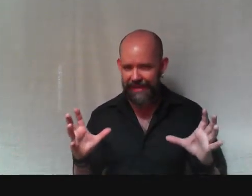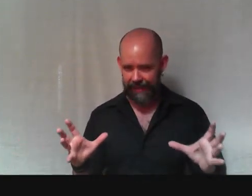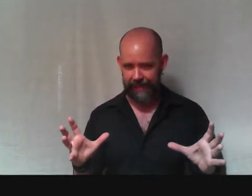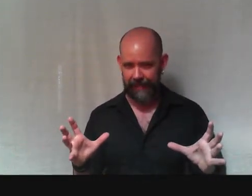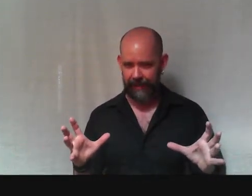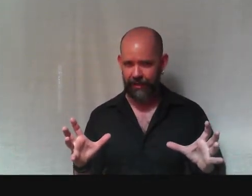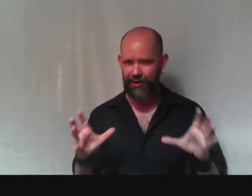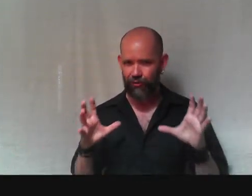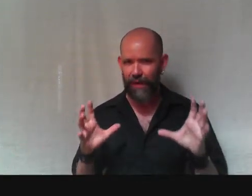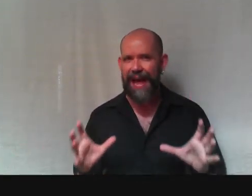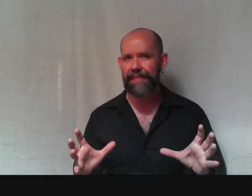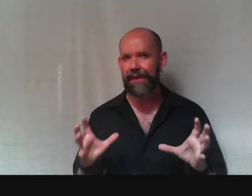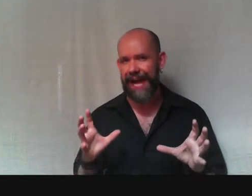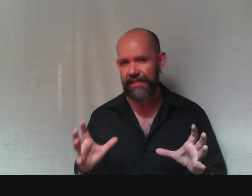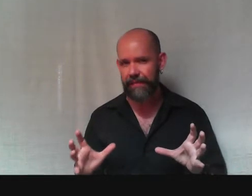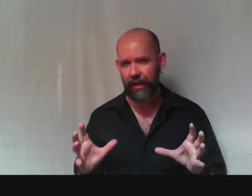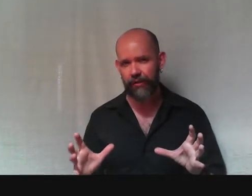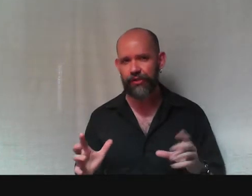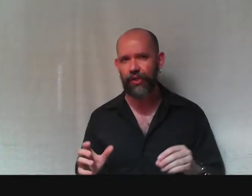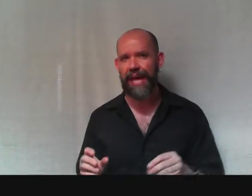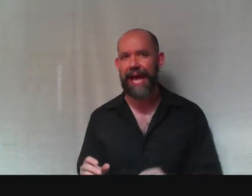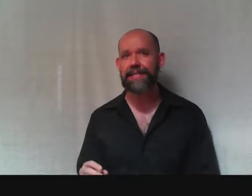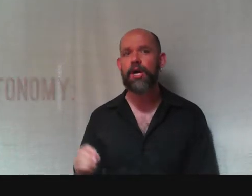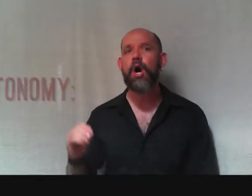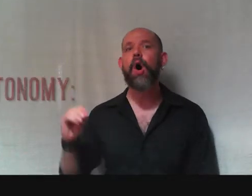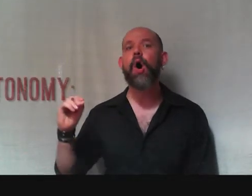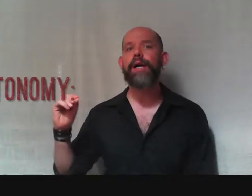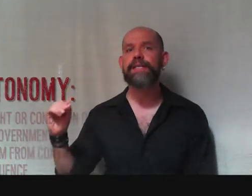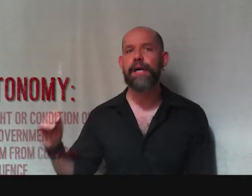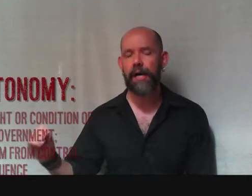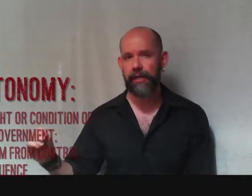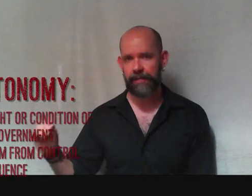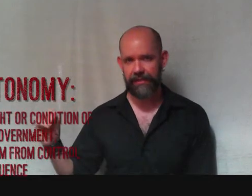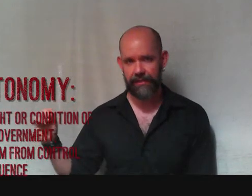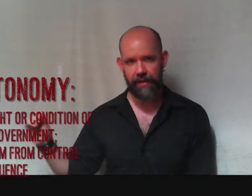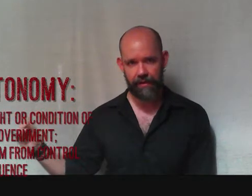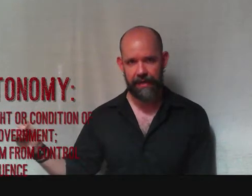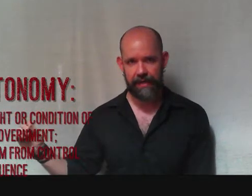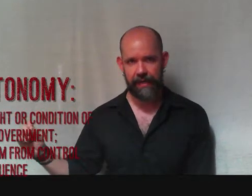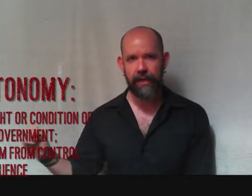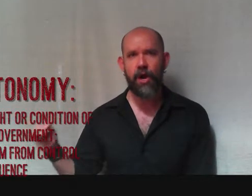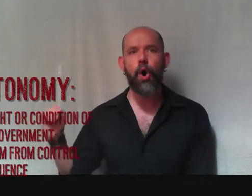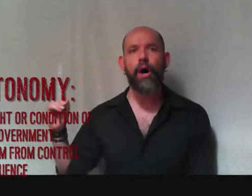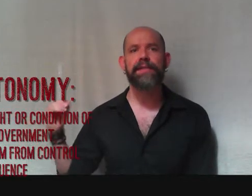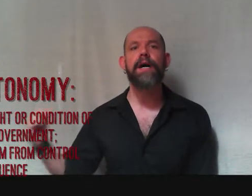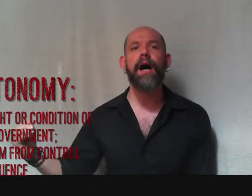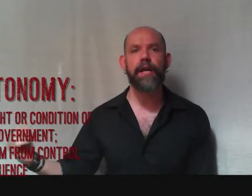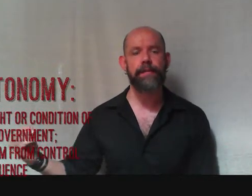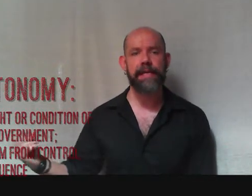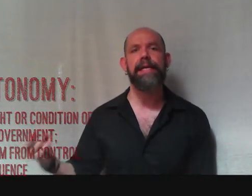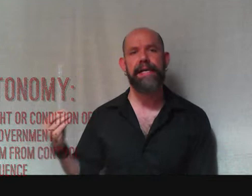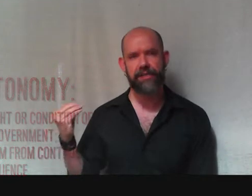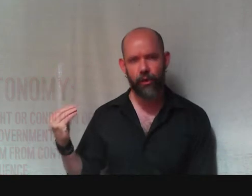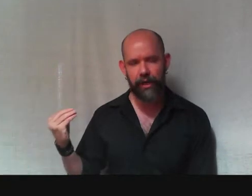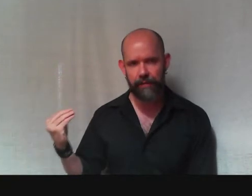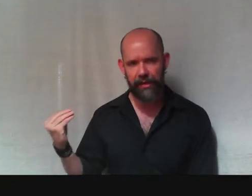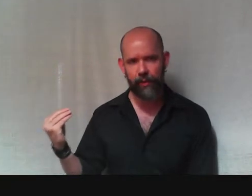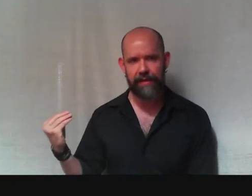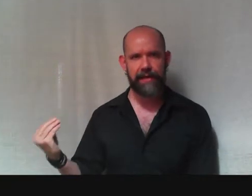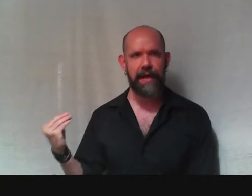thinking rather has to be understood as autonomous thinking. Autonomy is going to be the way that Kant